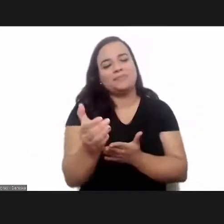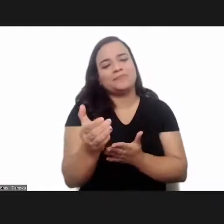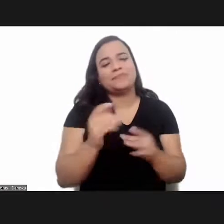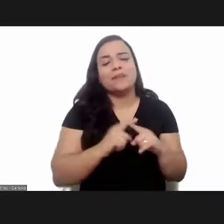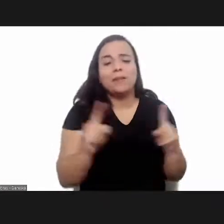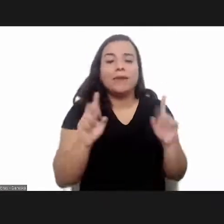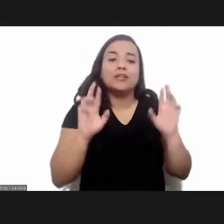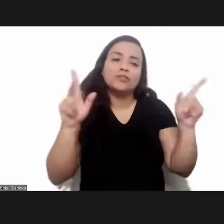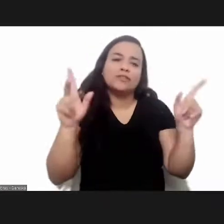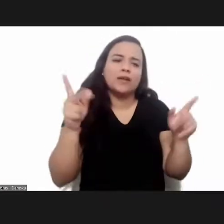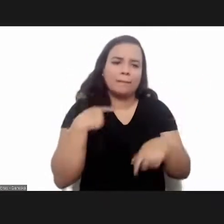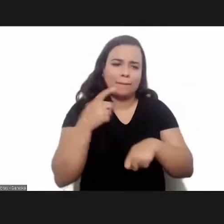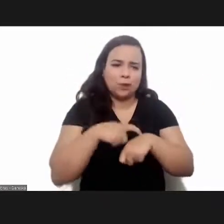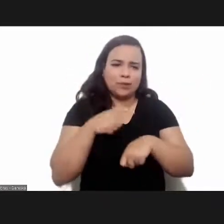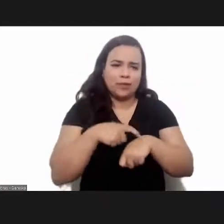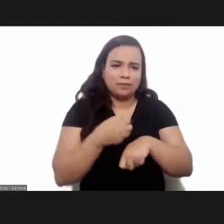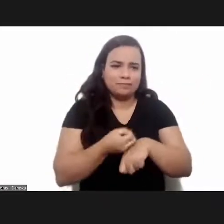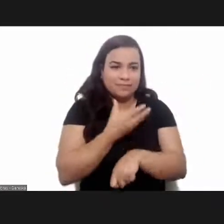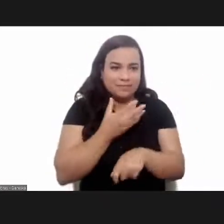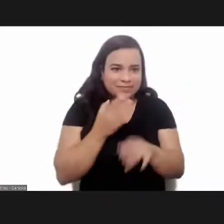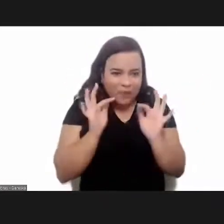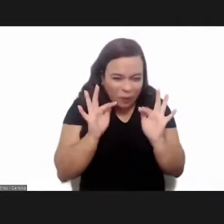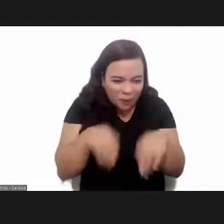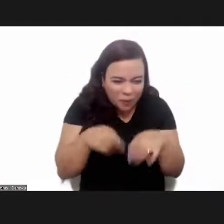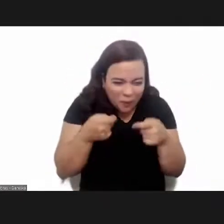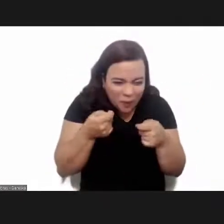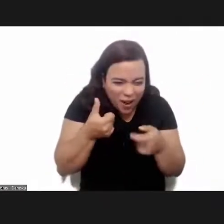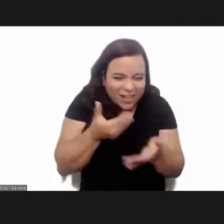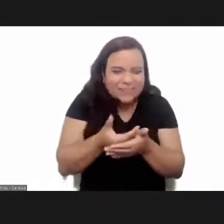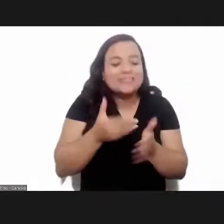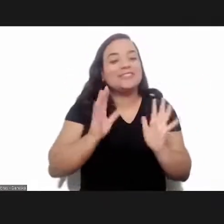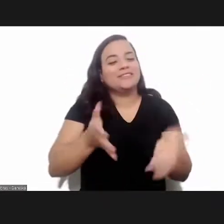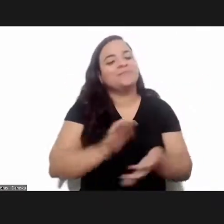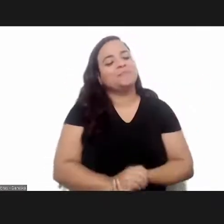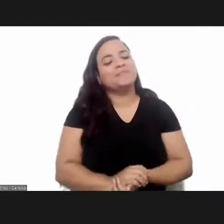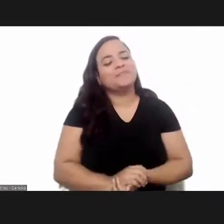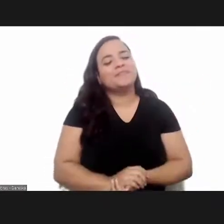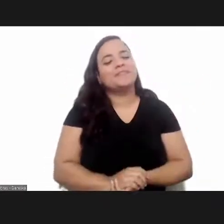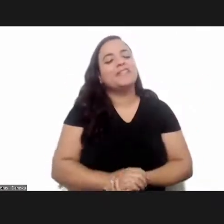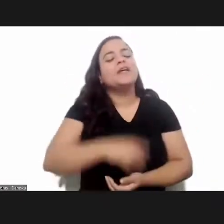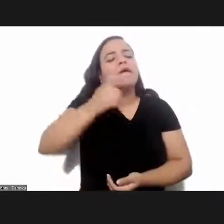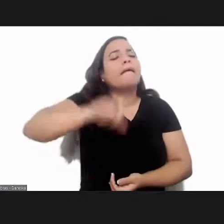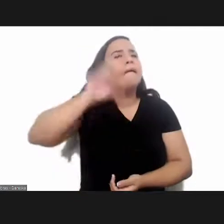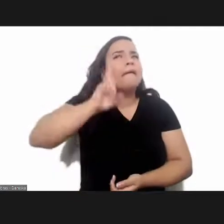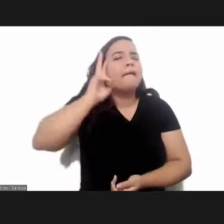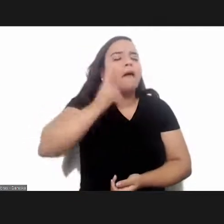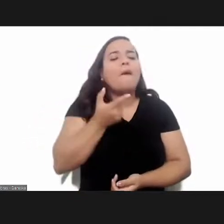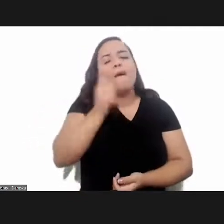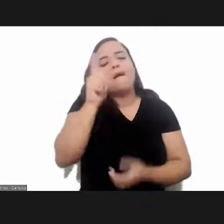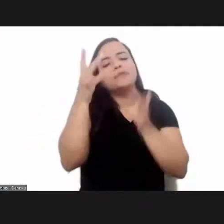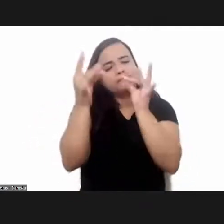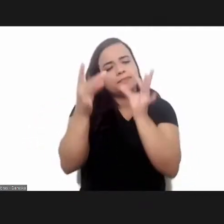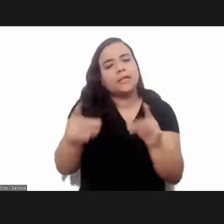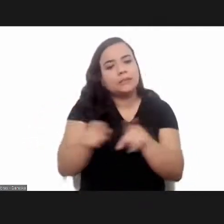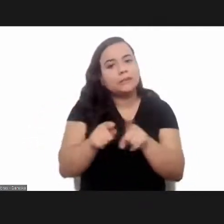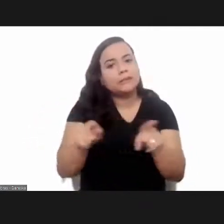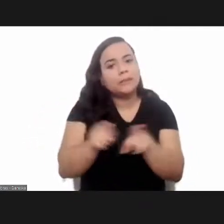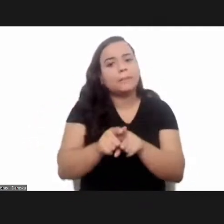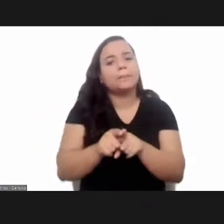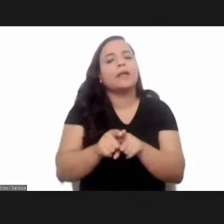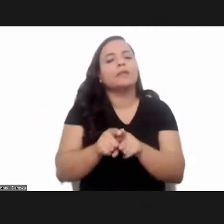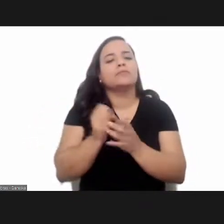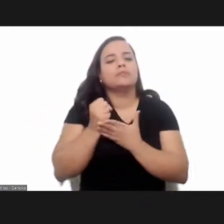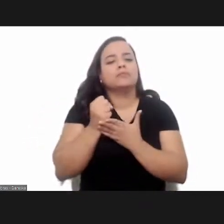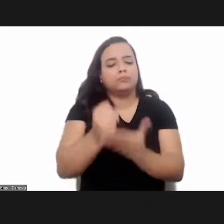things happen in practice i see that time is short but i want to cite another aspect which also